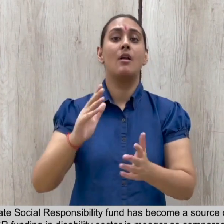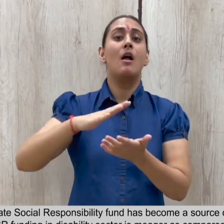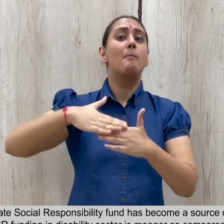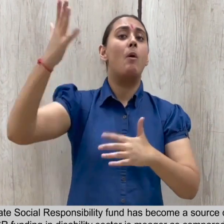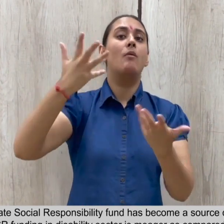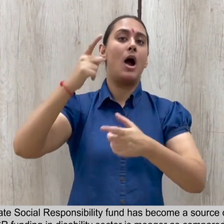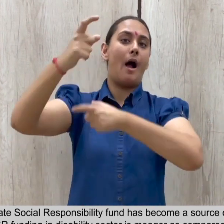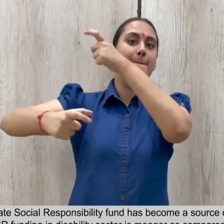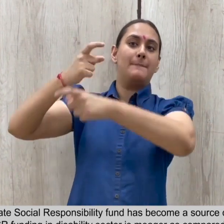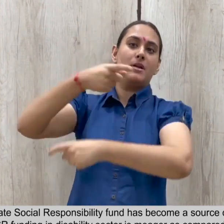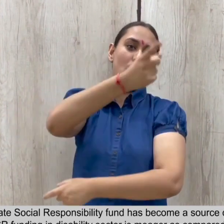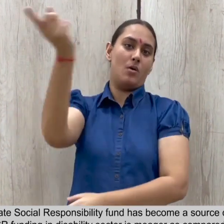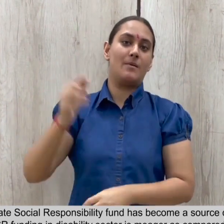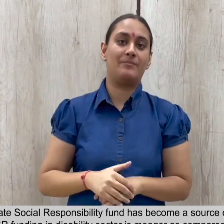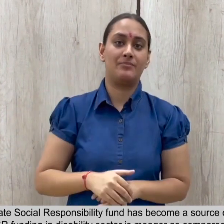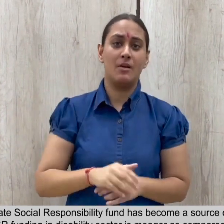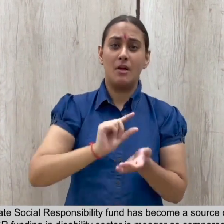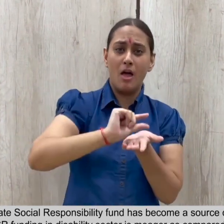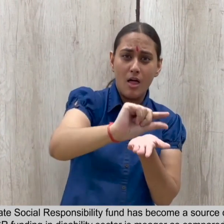has become a source of funding in disability sector.